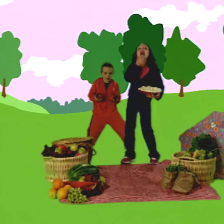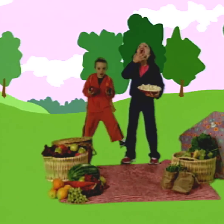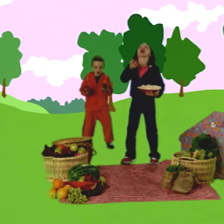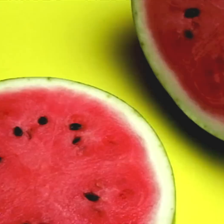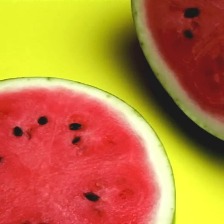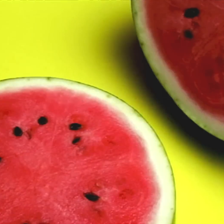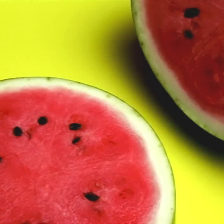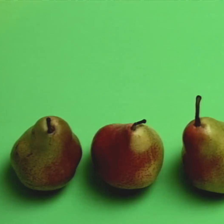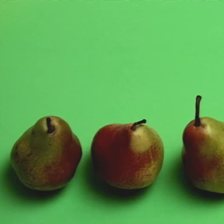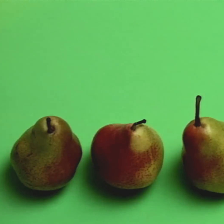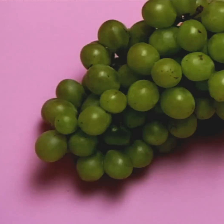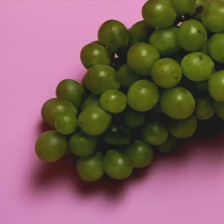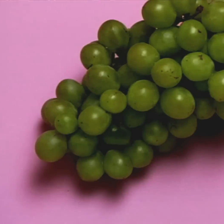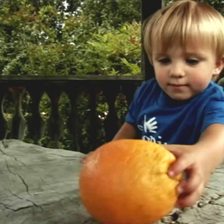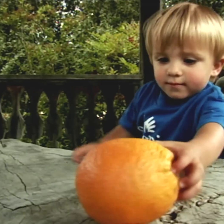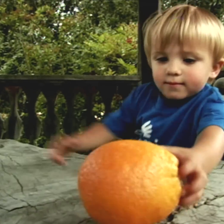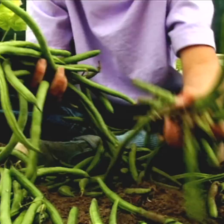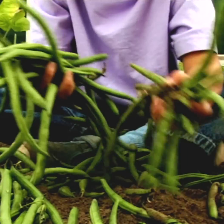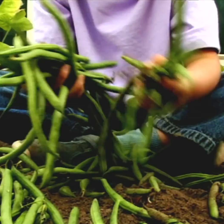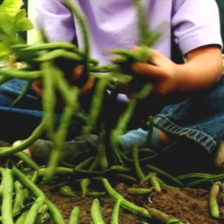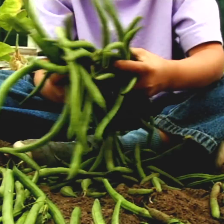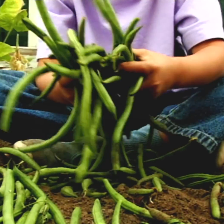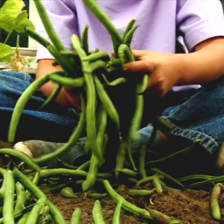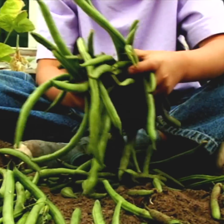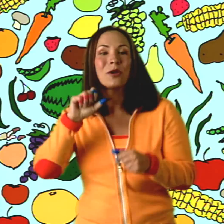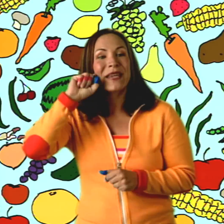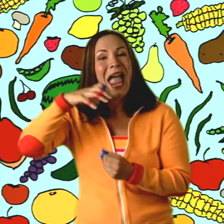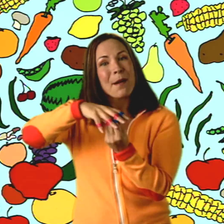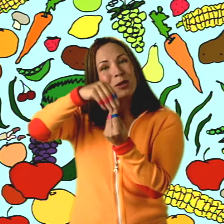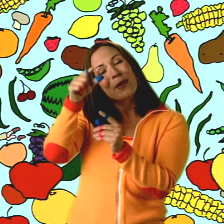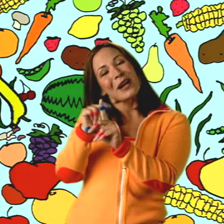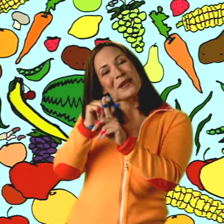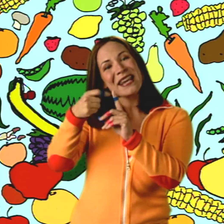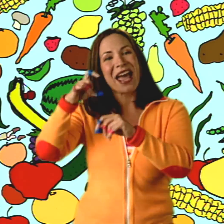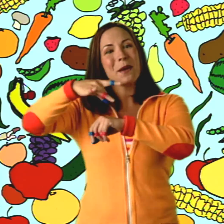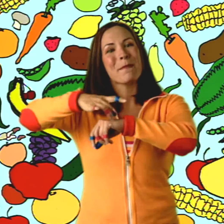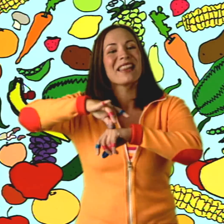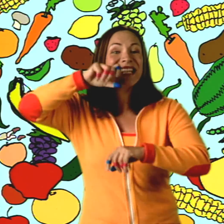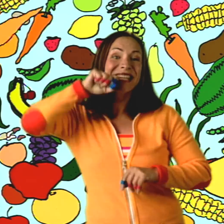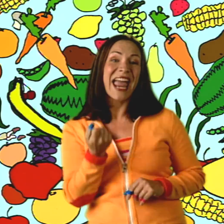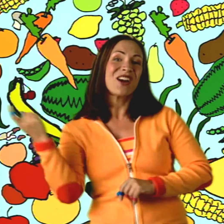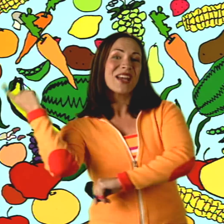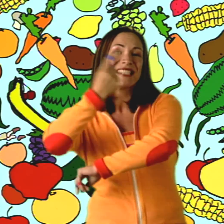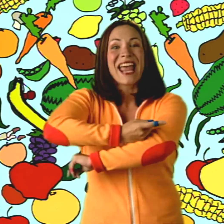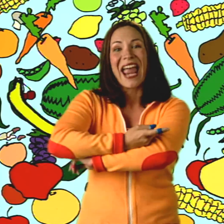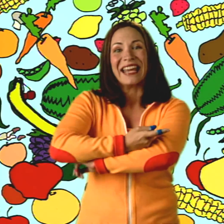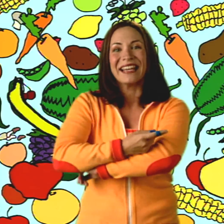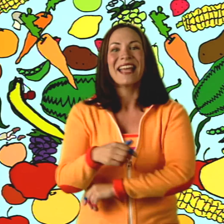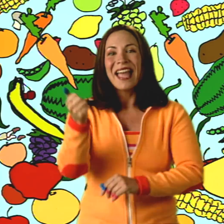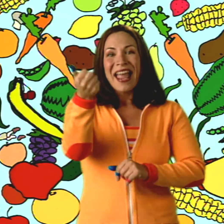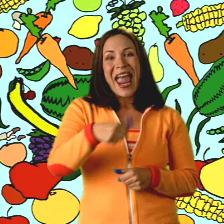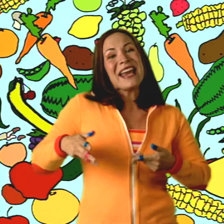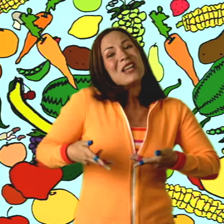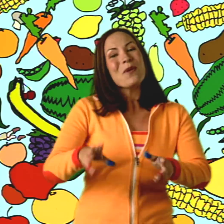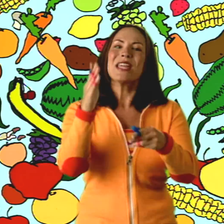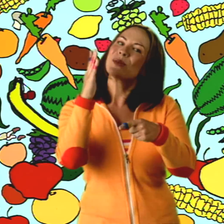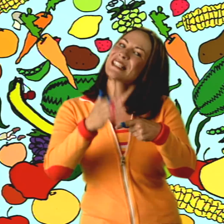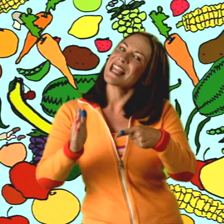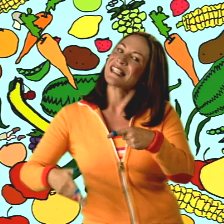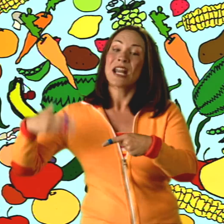maybe fruit, fruit, fruit, fruit, veggie day. That could be apple, pear, banana, melon, carrot day. Any way you slice